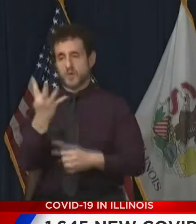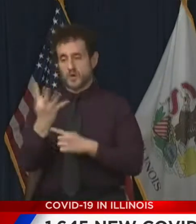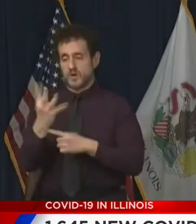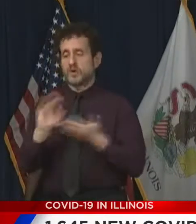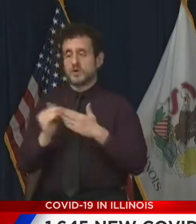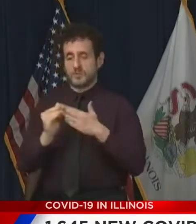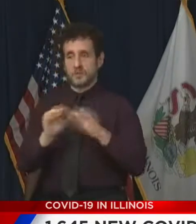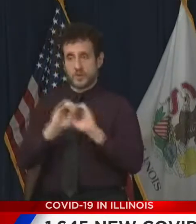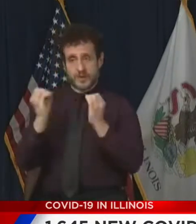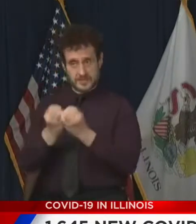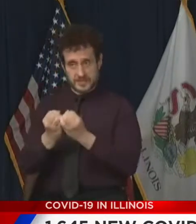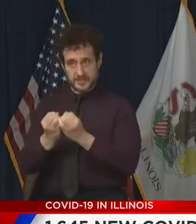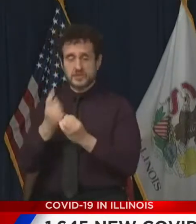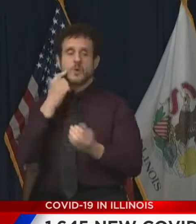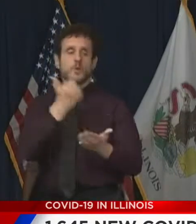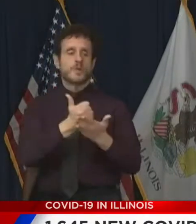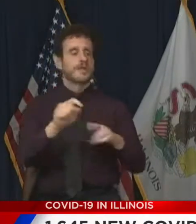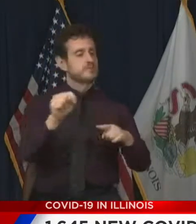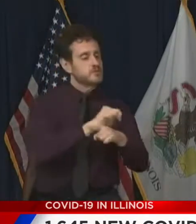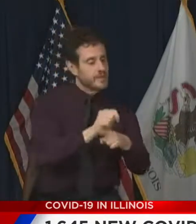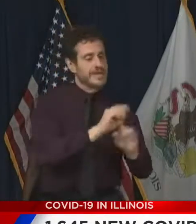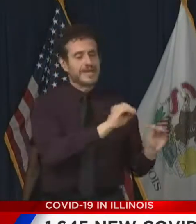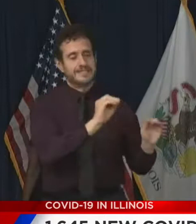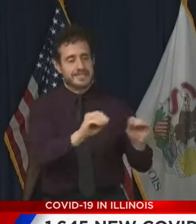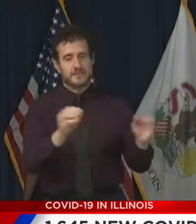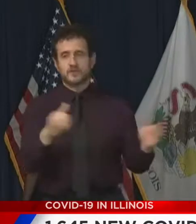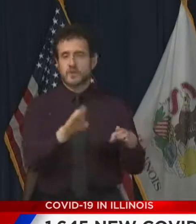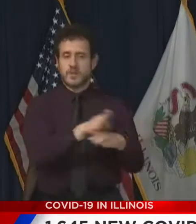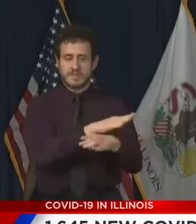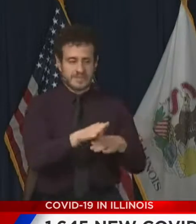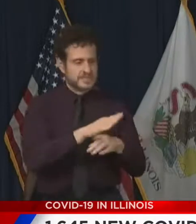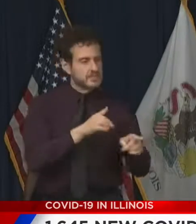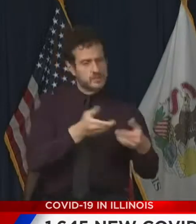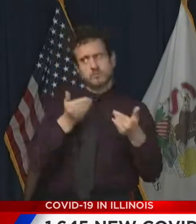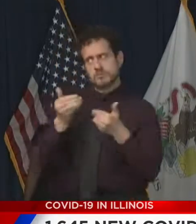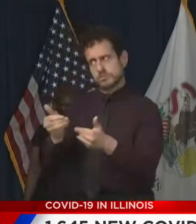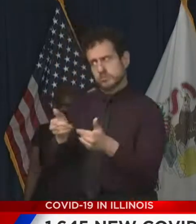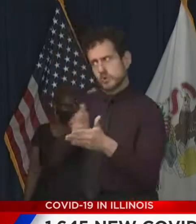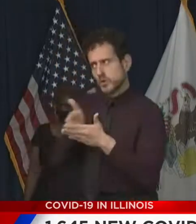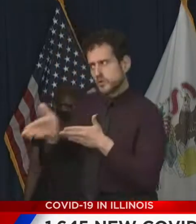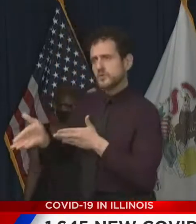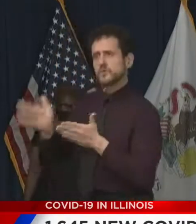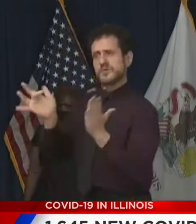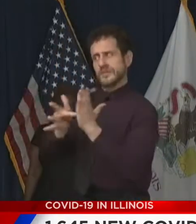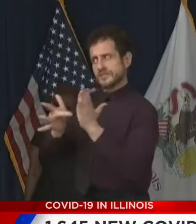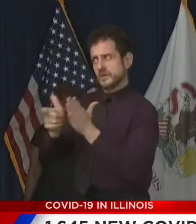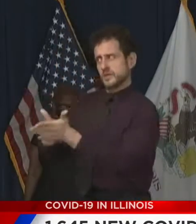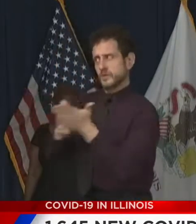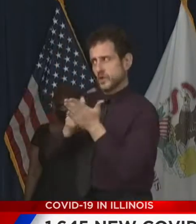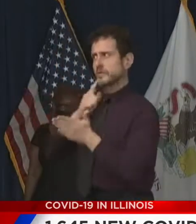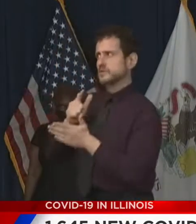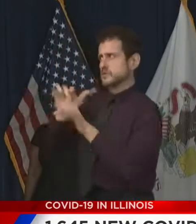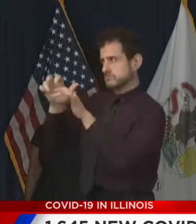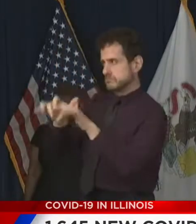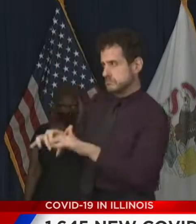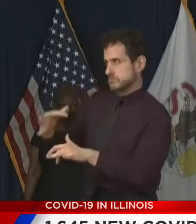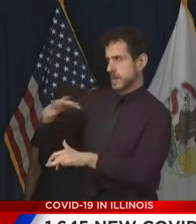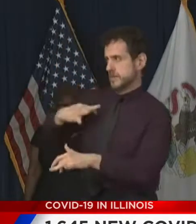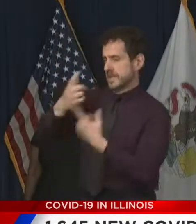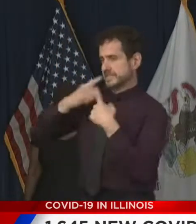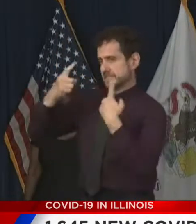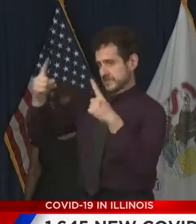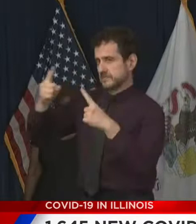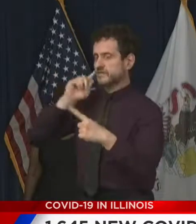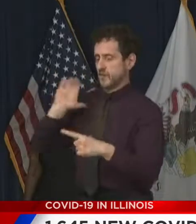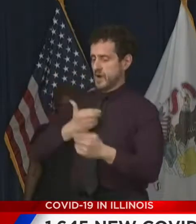train and assist small business organizations statewide to provide the technical assistance that businesses need to apply successfully to BIG and other